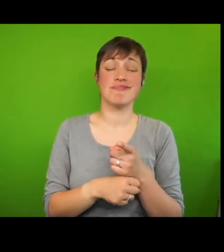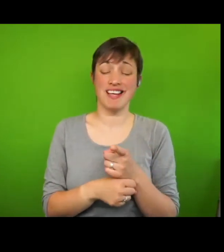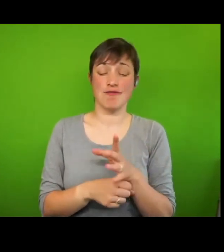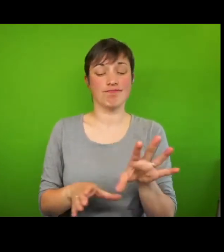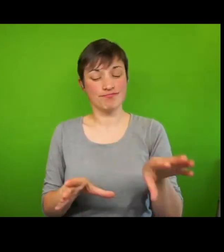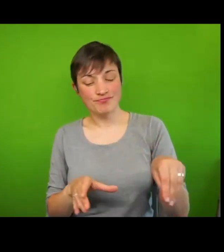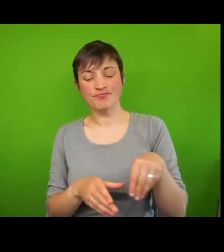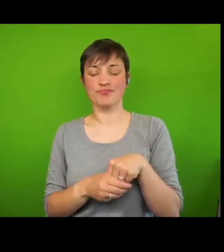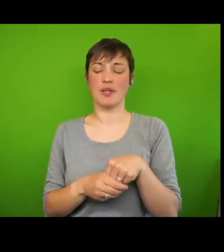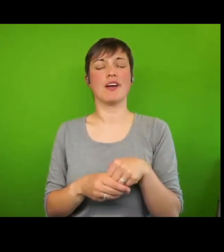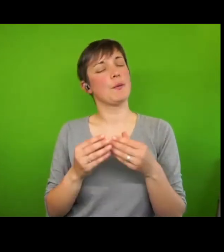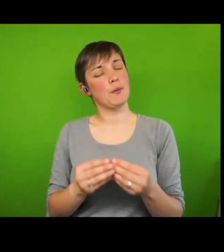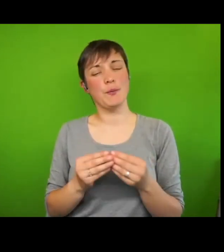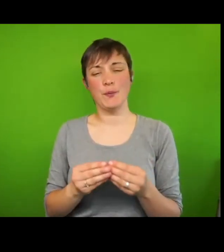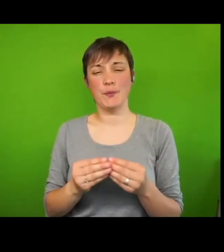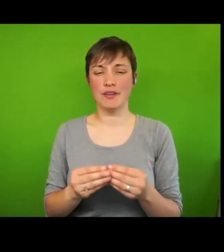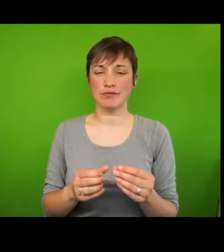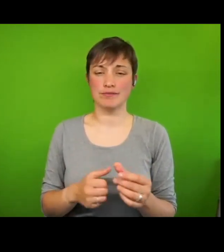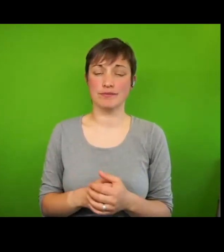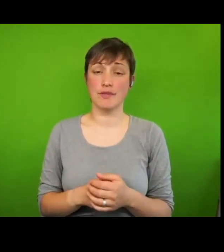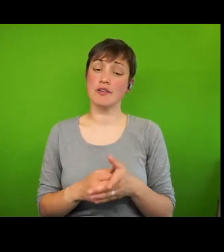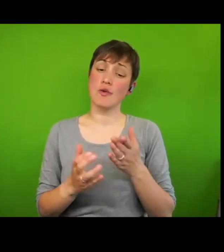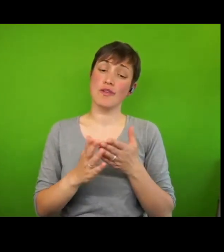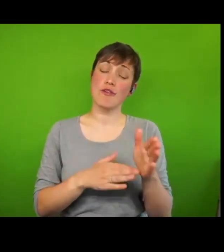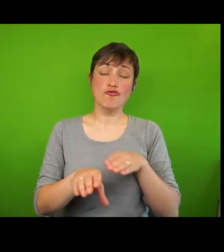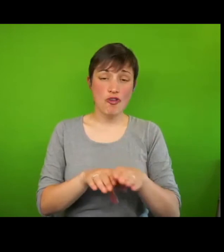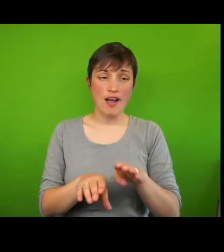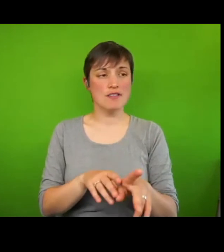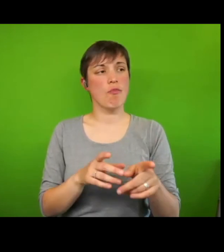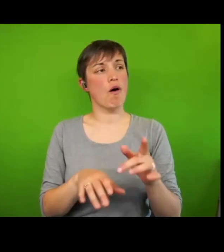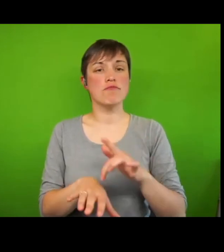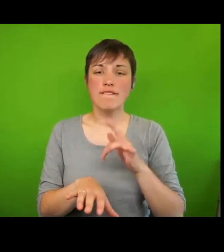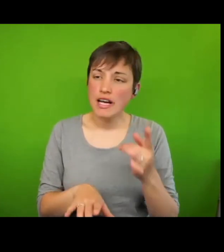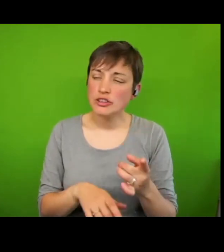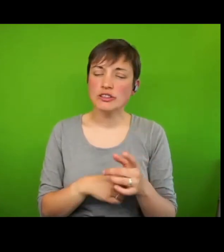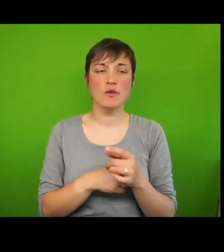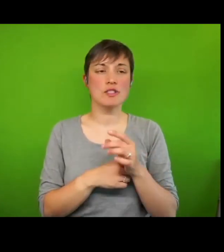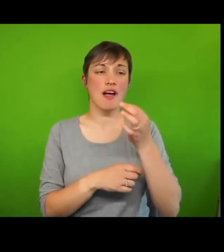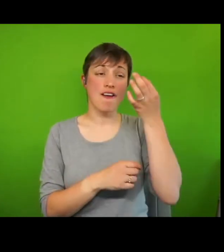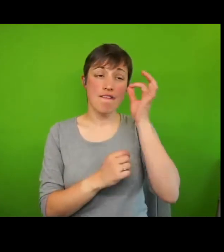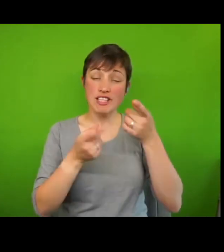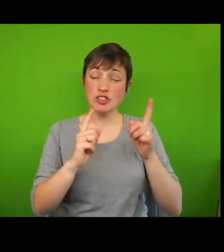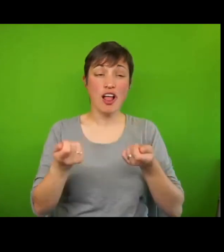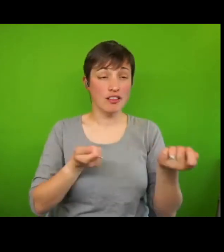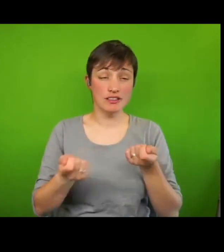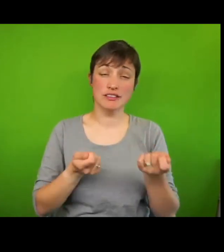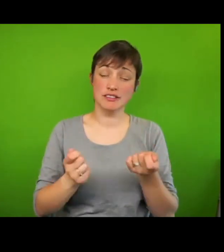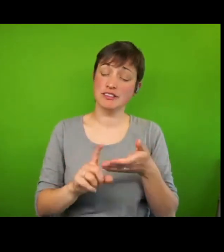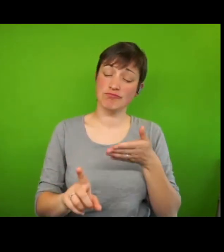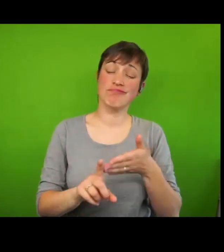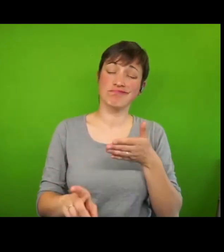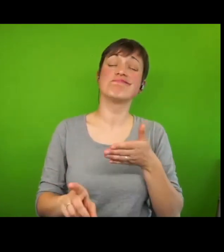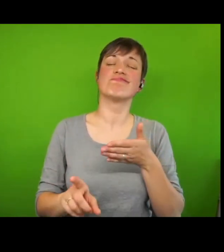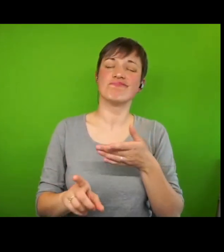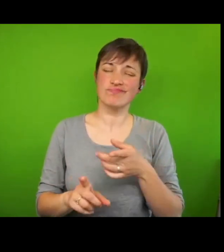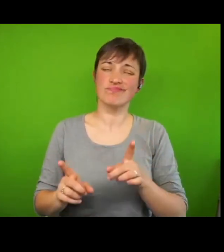can be strengthened through training of professionals and officials designed to achieve an understanding of what poverty means and of the crucial